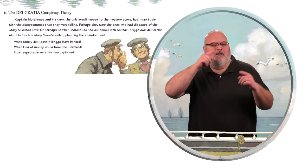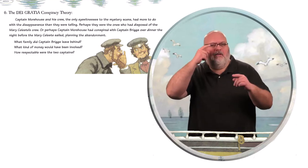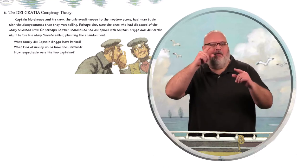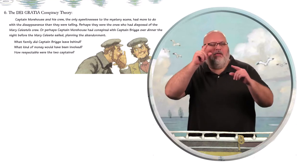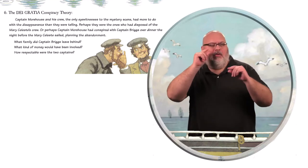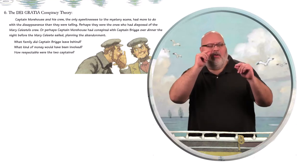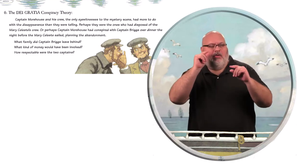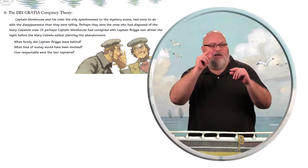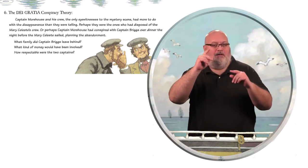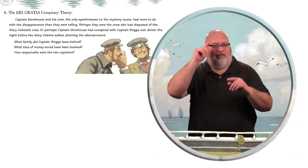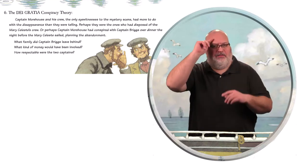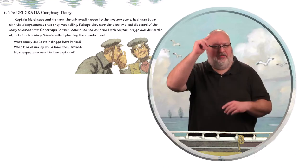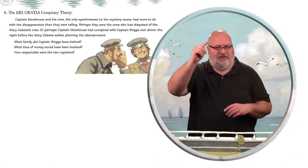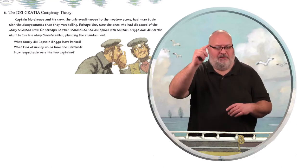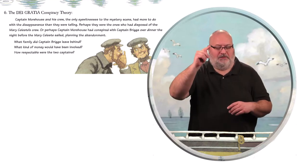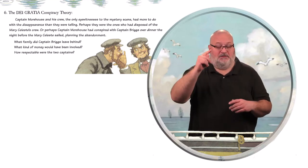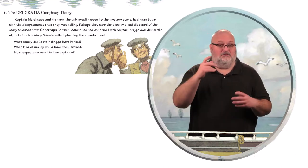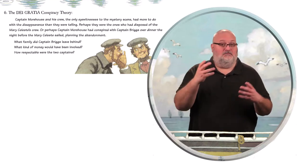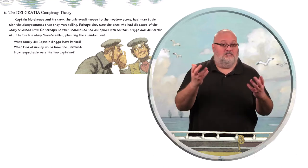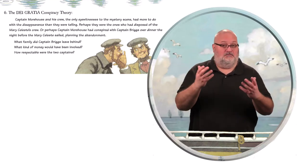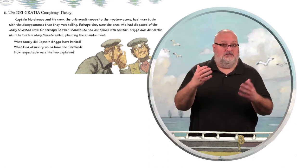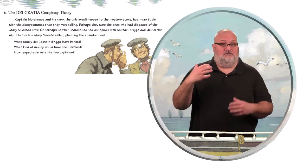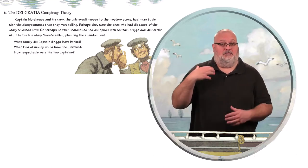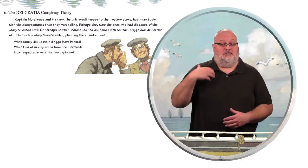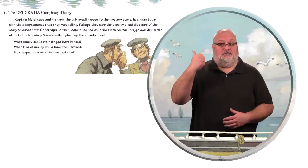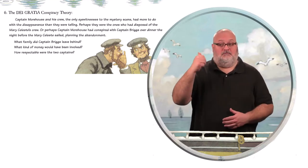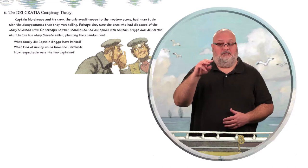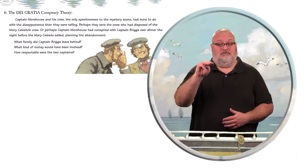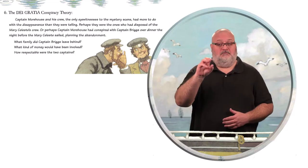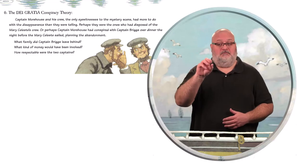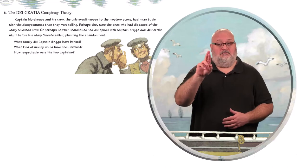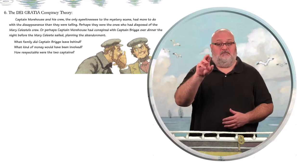The Dei Gratia Conspiracy Theory